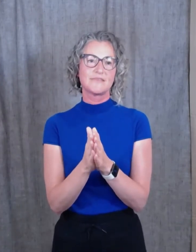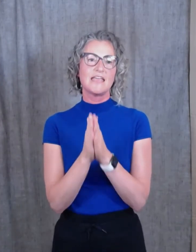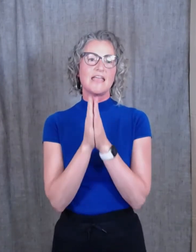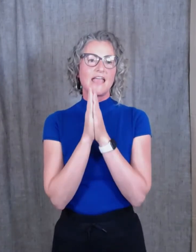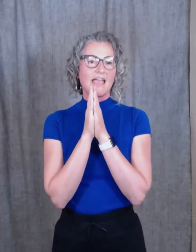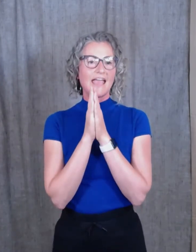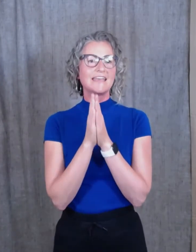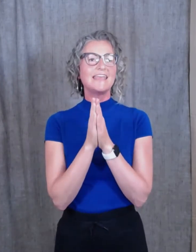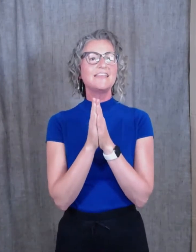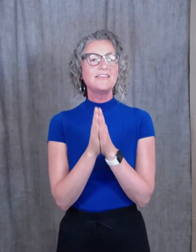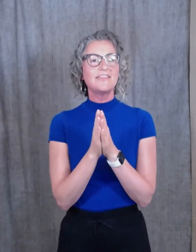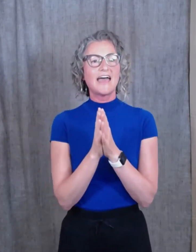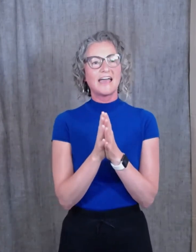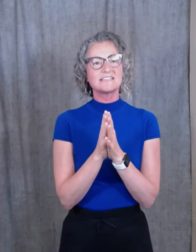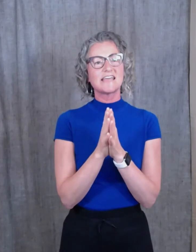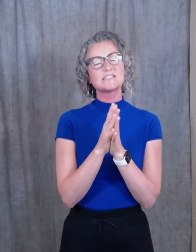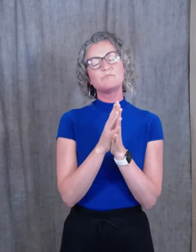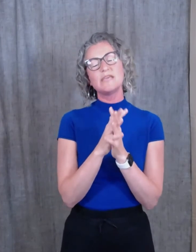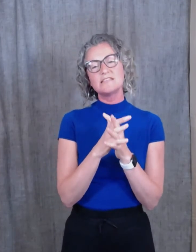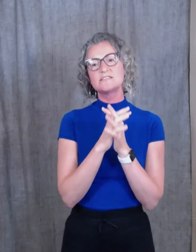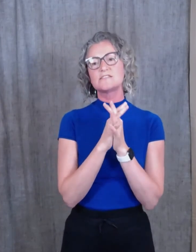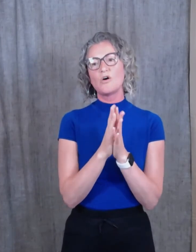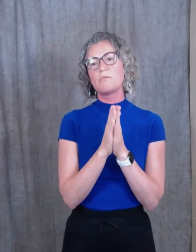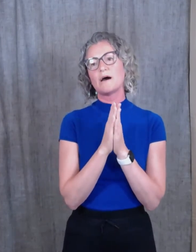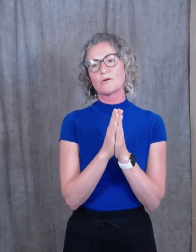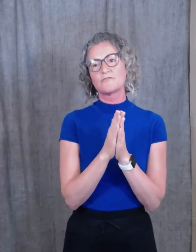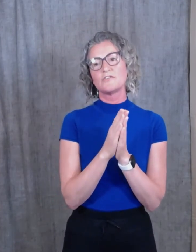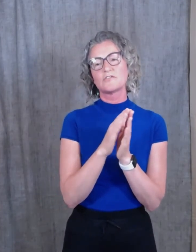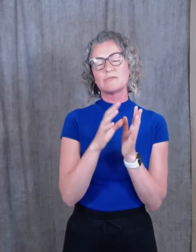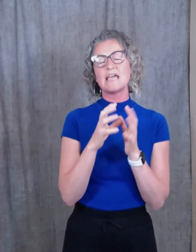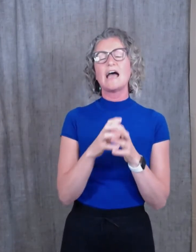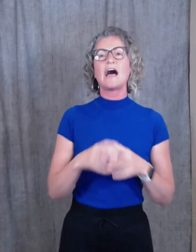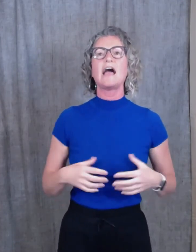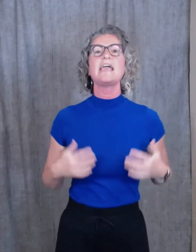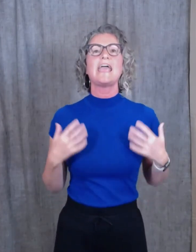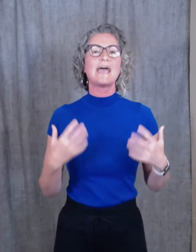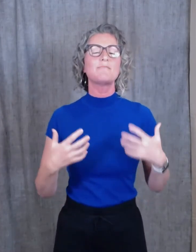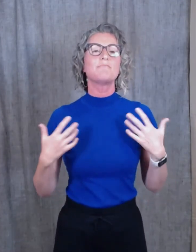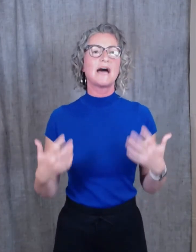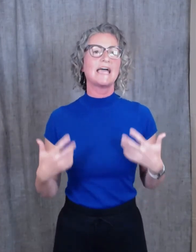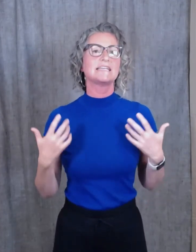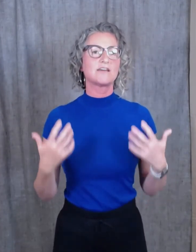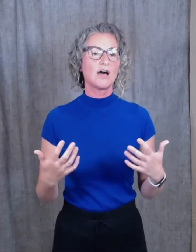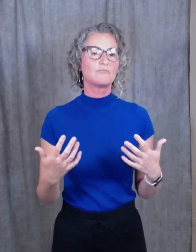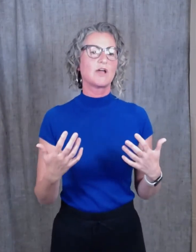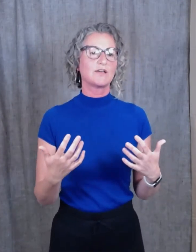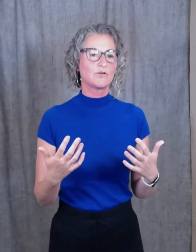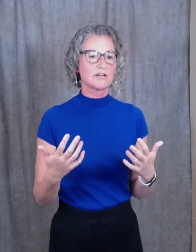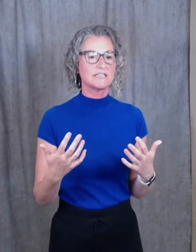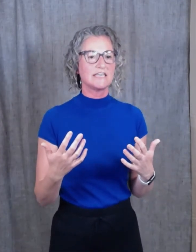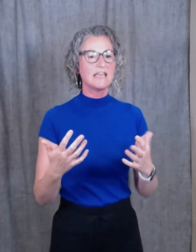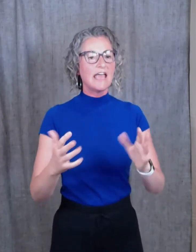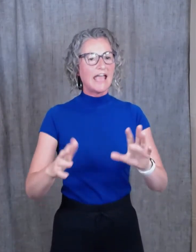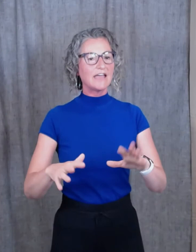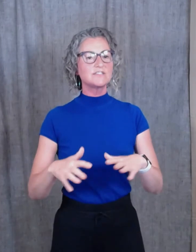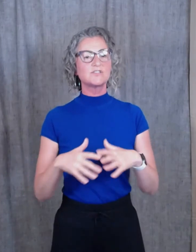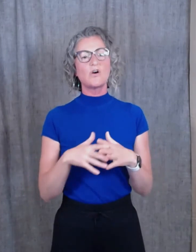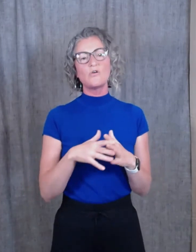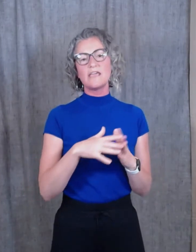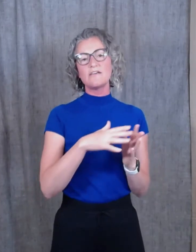And in that, that's been so powerful for me. I am my top priority. And so if